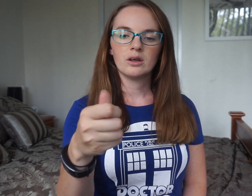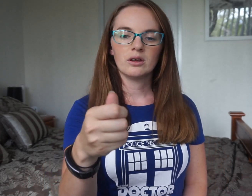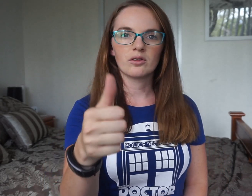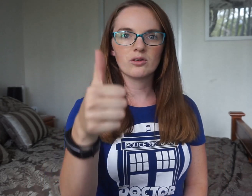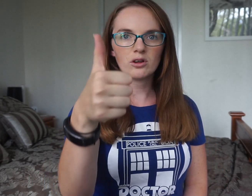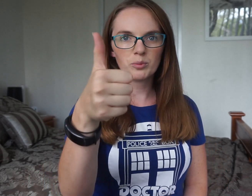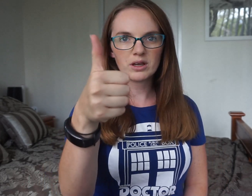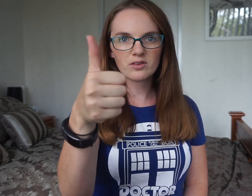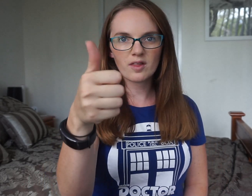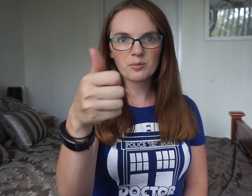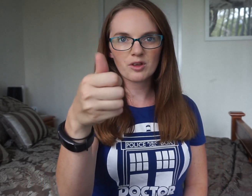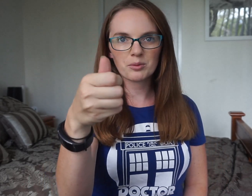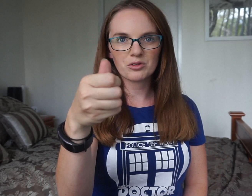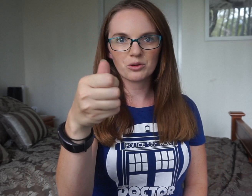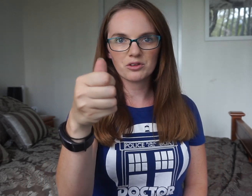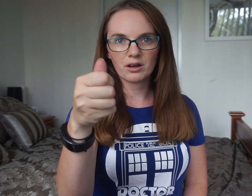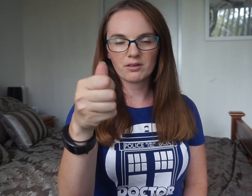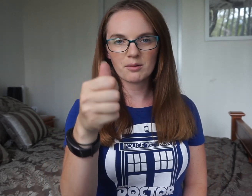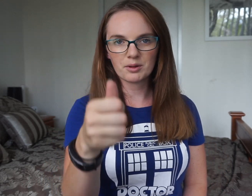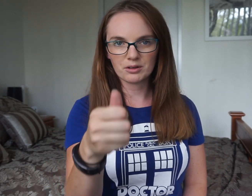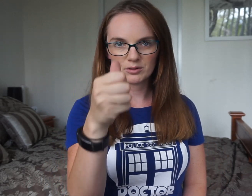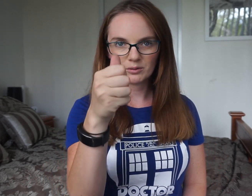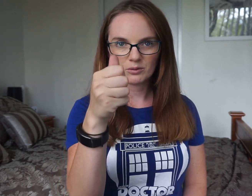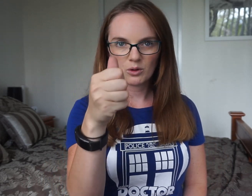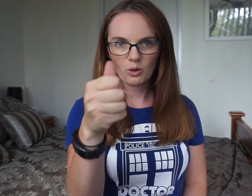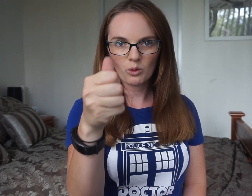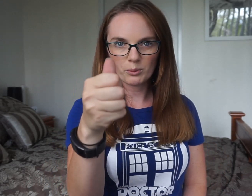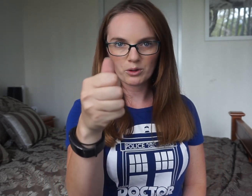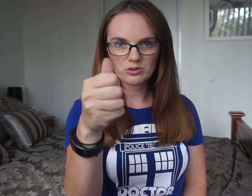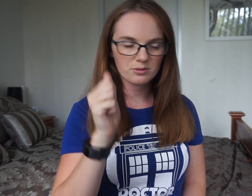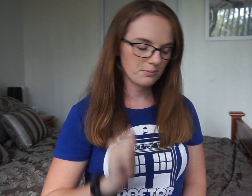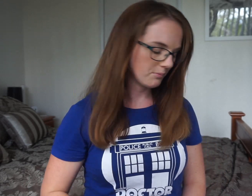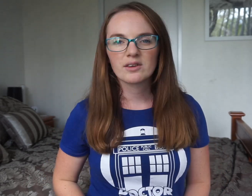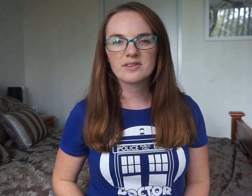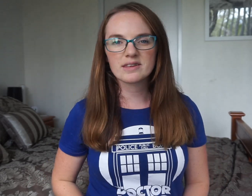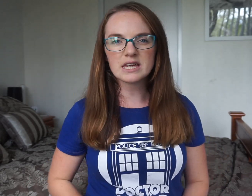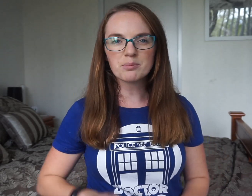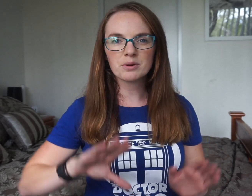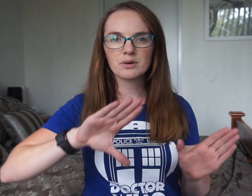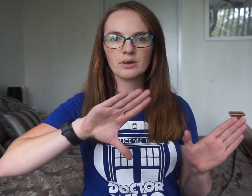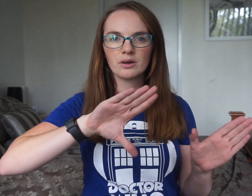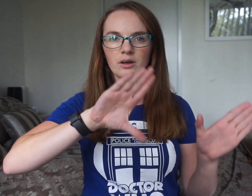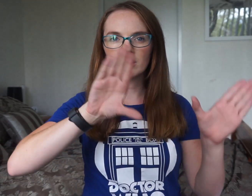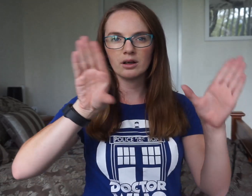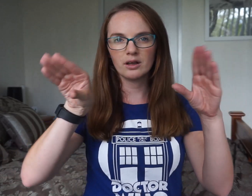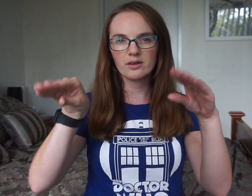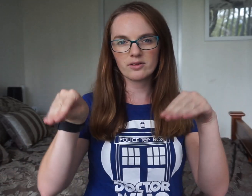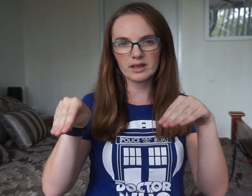It's not as big as a thumbs up. You sort of tuck the thumb under. Almost. Sleep. Sleep.